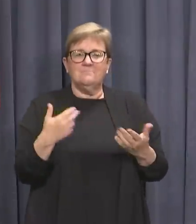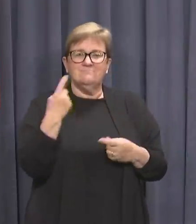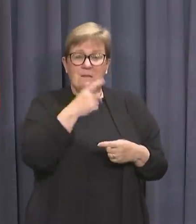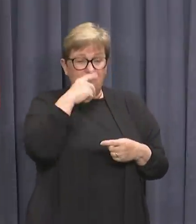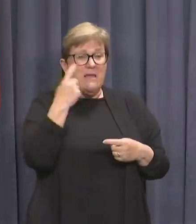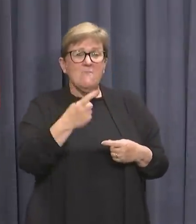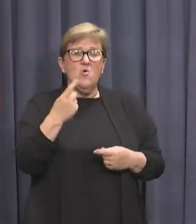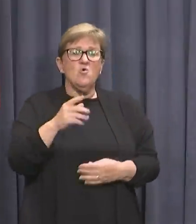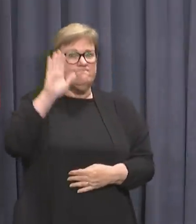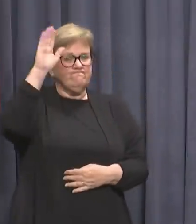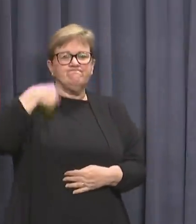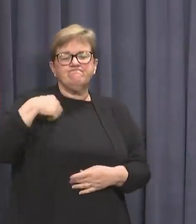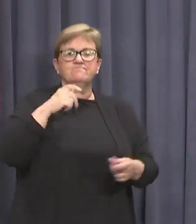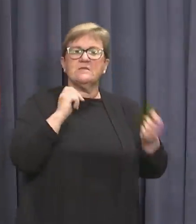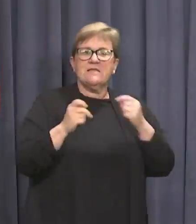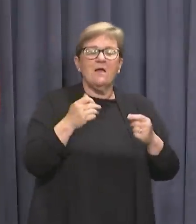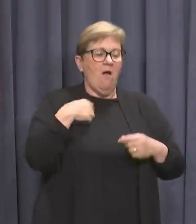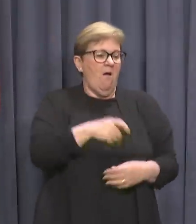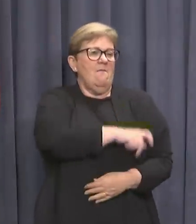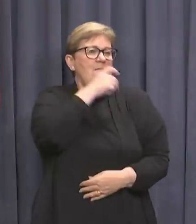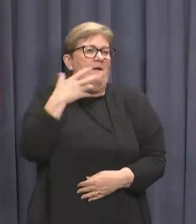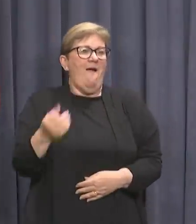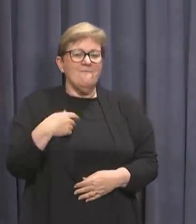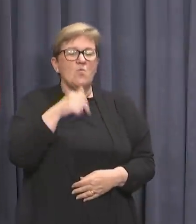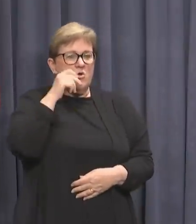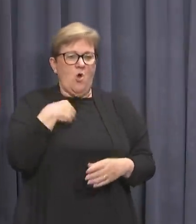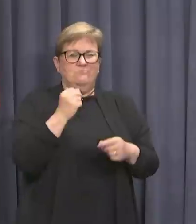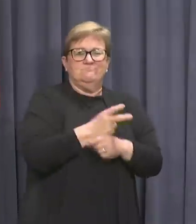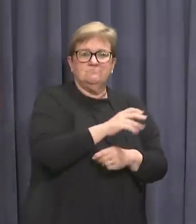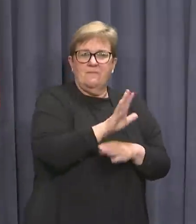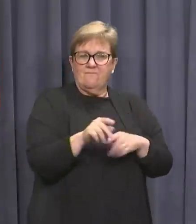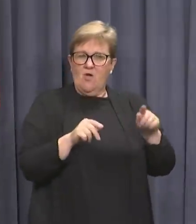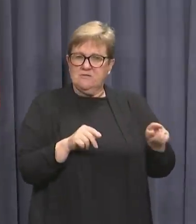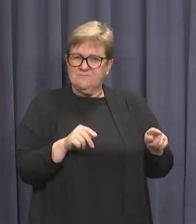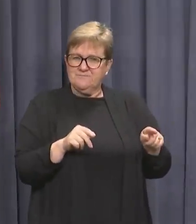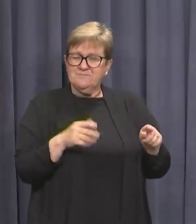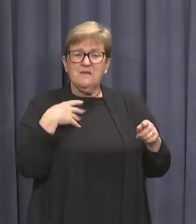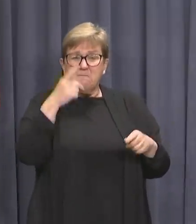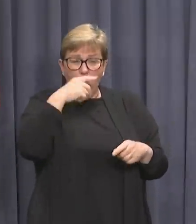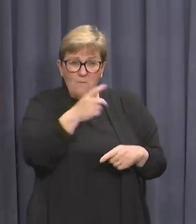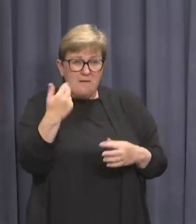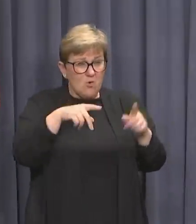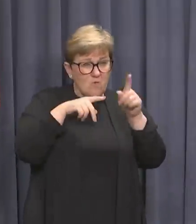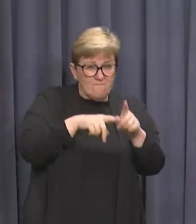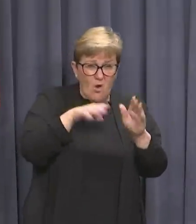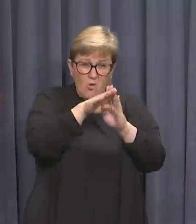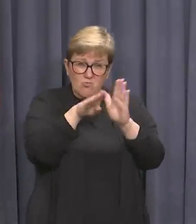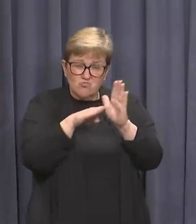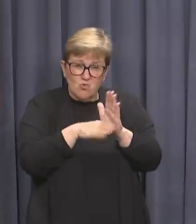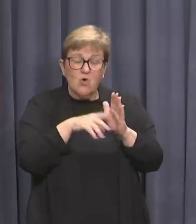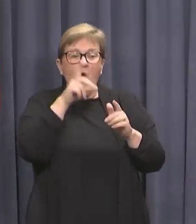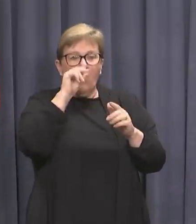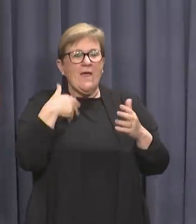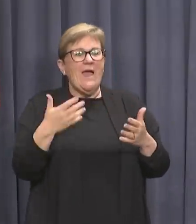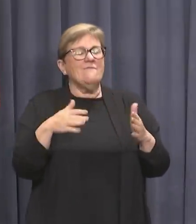people who come forward for testing, the more confident we can be that we are on top of this outbreak. The more people who follow the measures means we can have